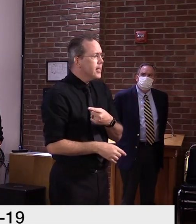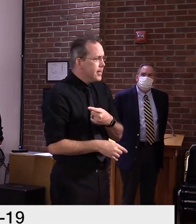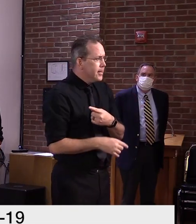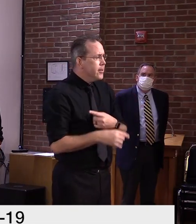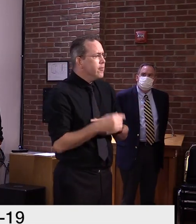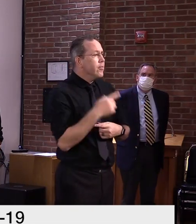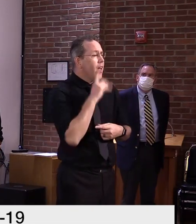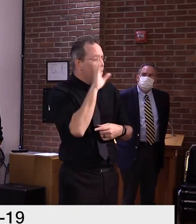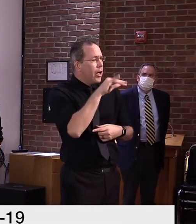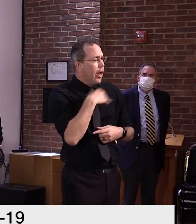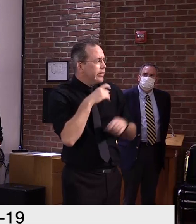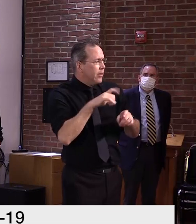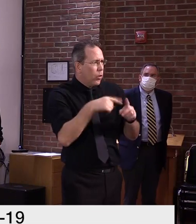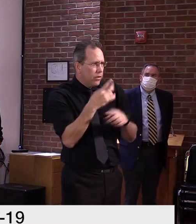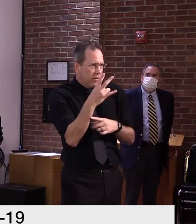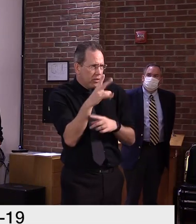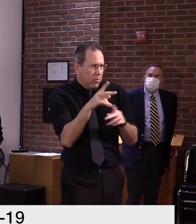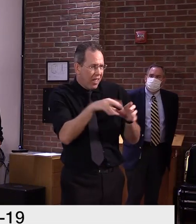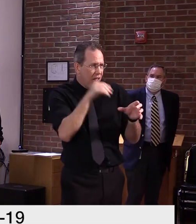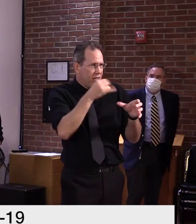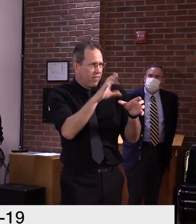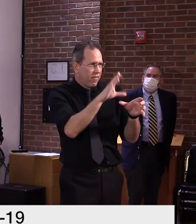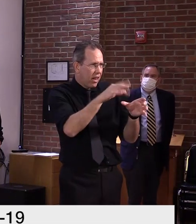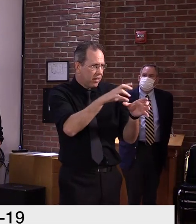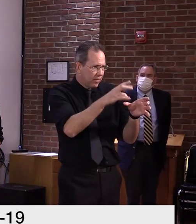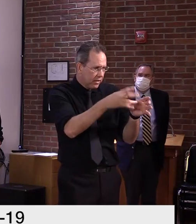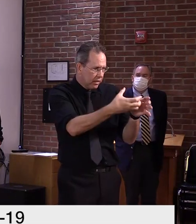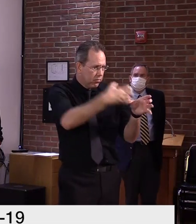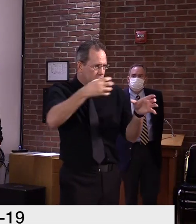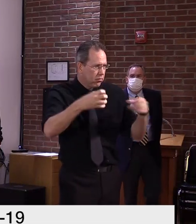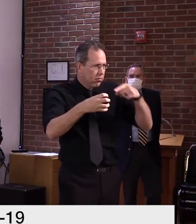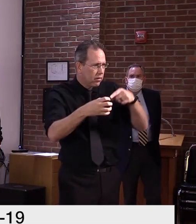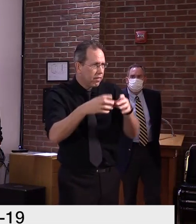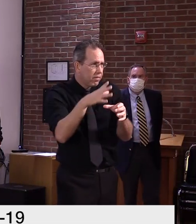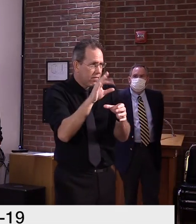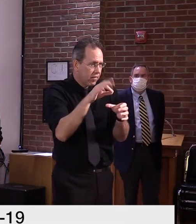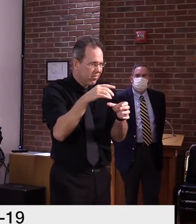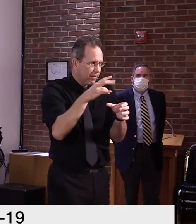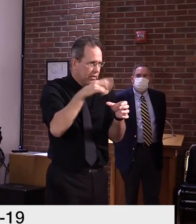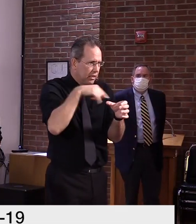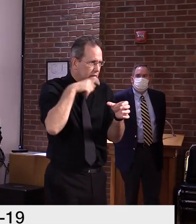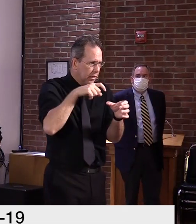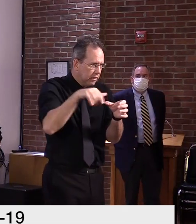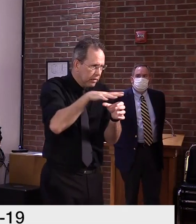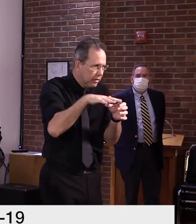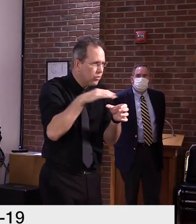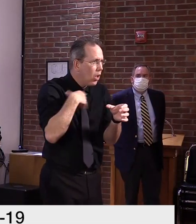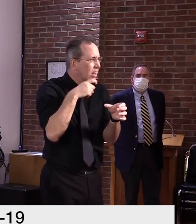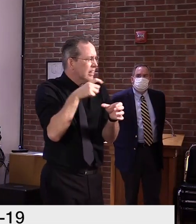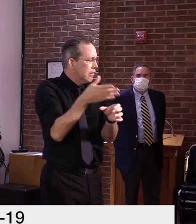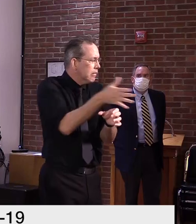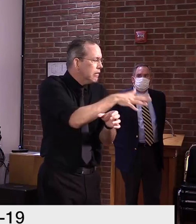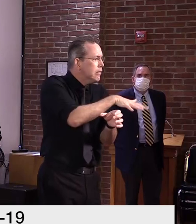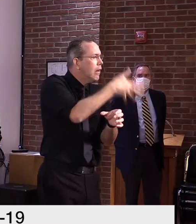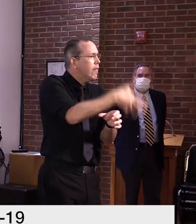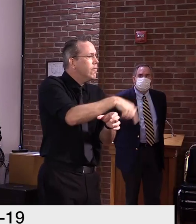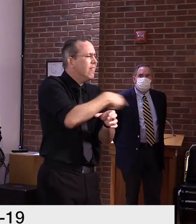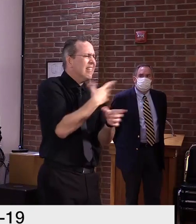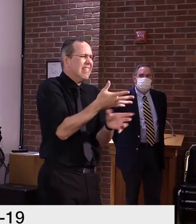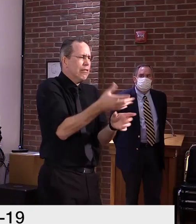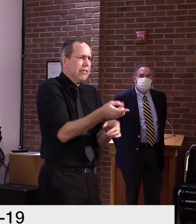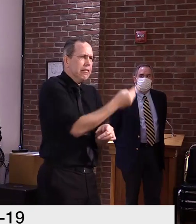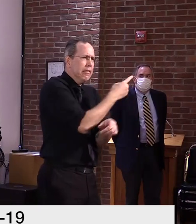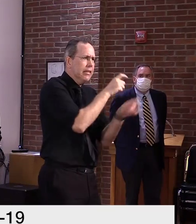but at the same time, clearly the data is trending in the direction that we have